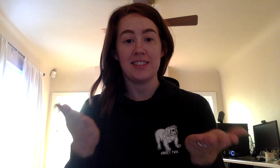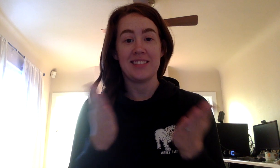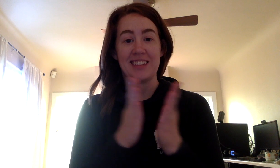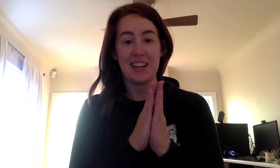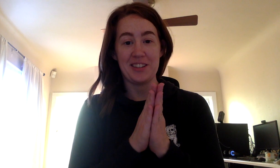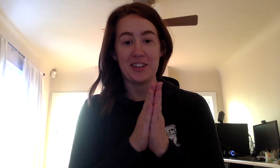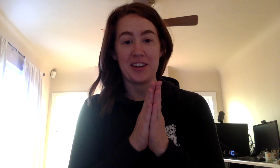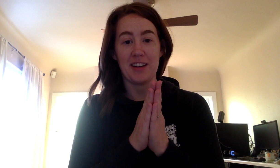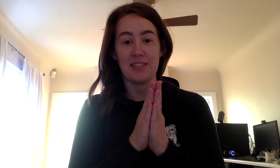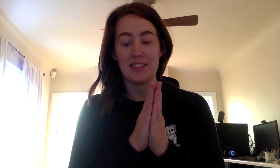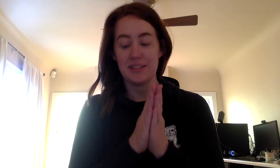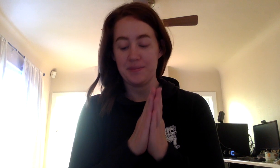underground.